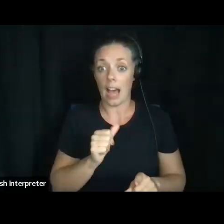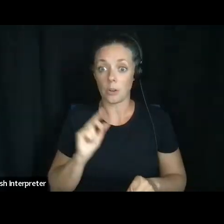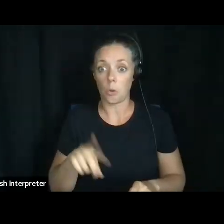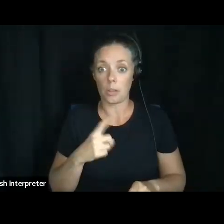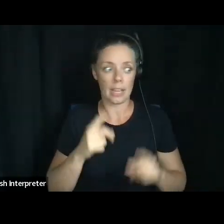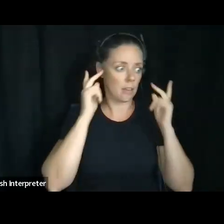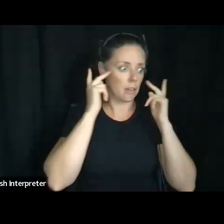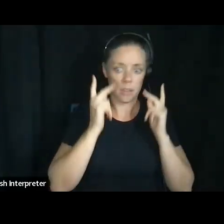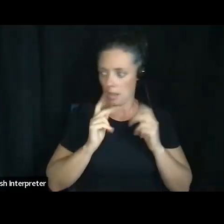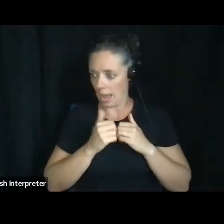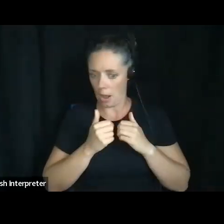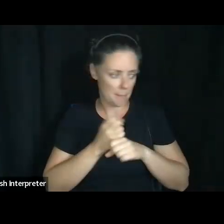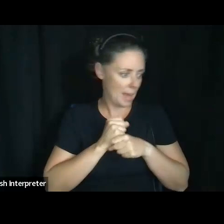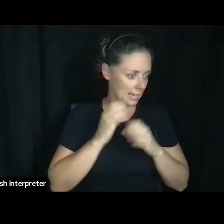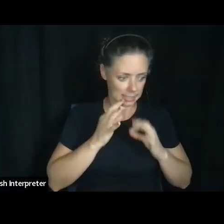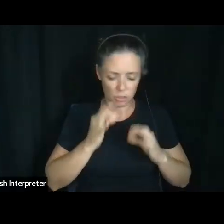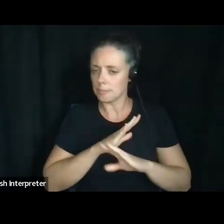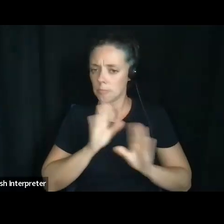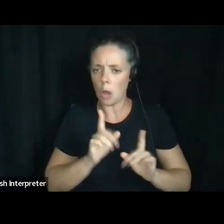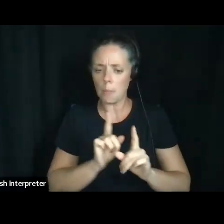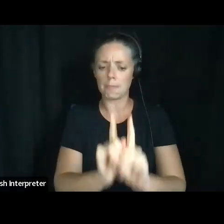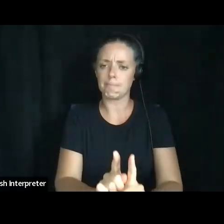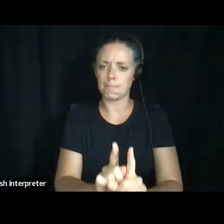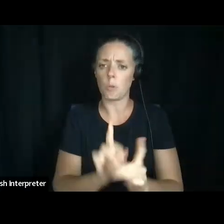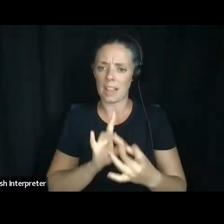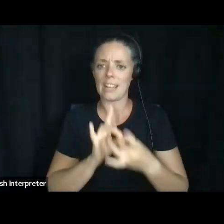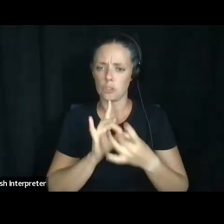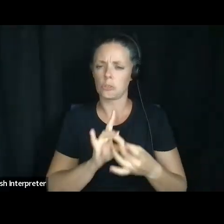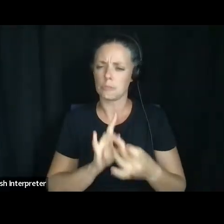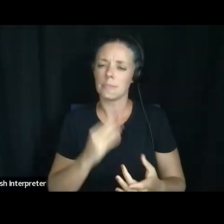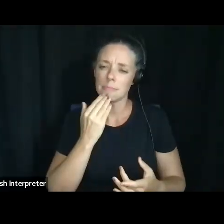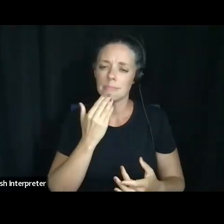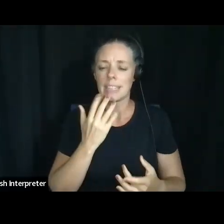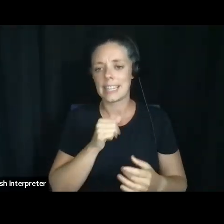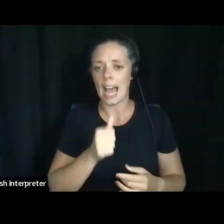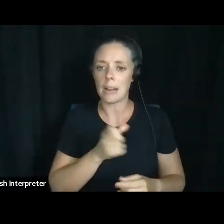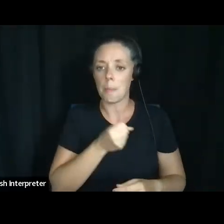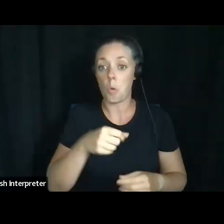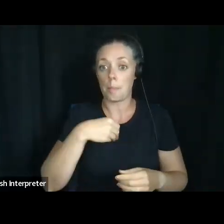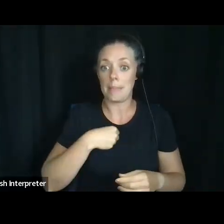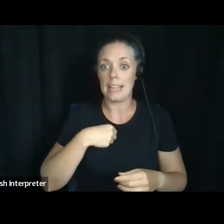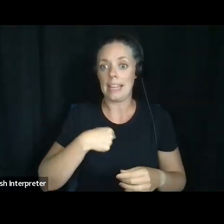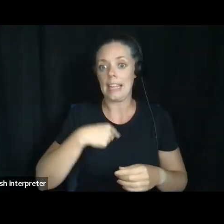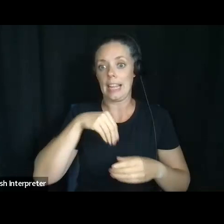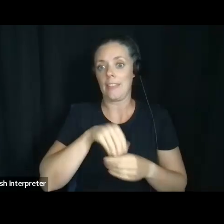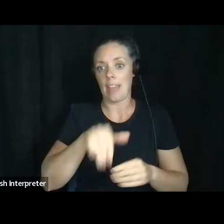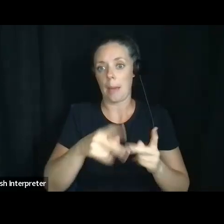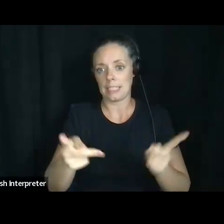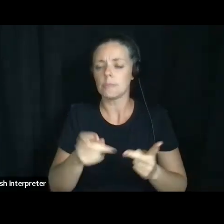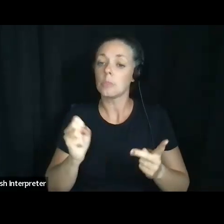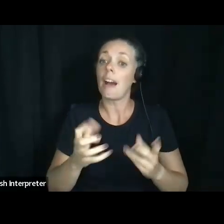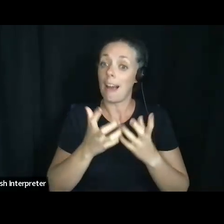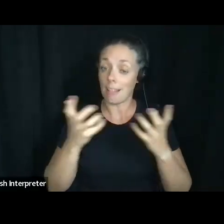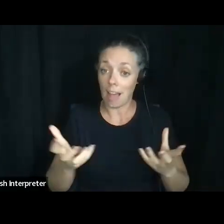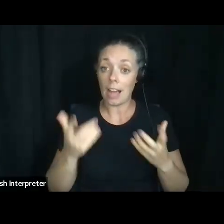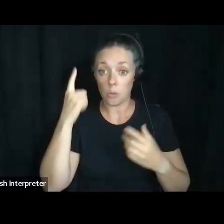in the position of having to make those tough decisions. So there's a lot to think about when you're choosing your agent in a power of attorney.